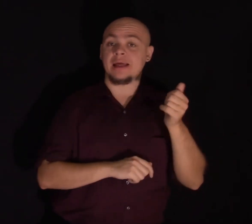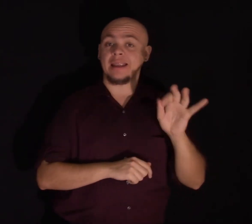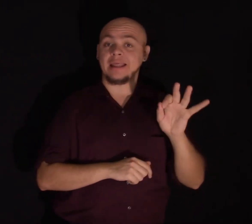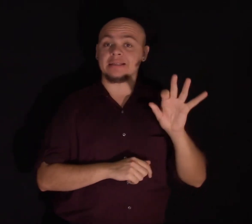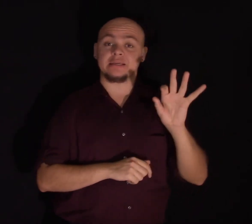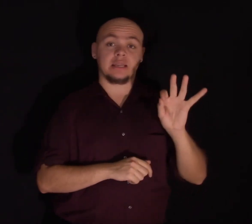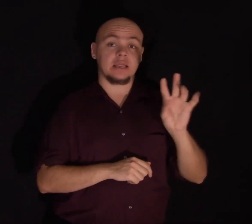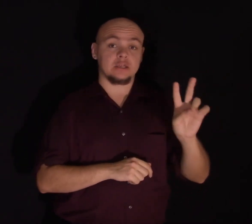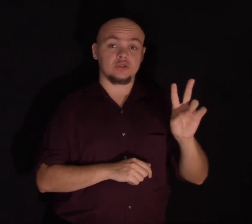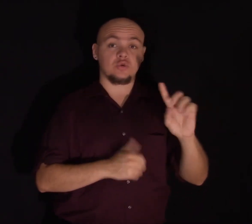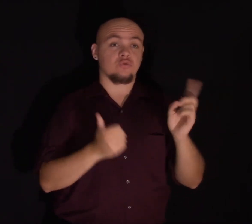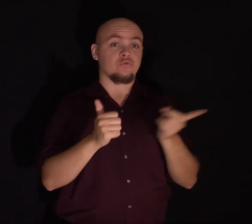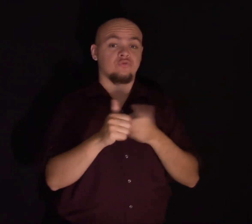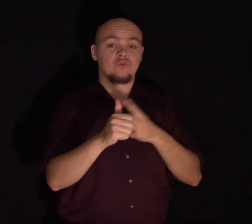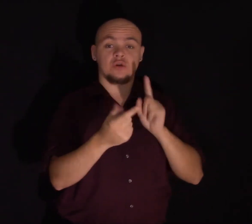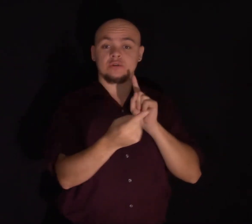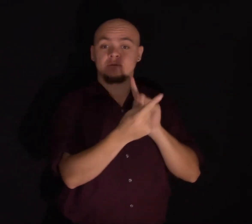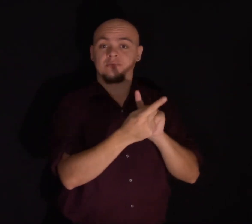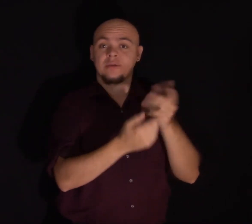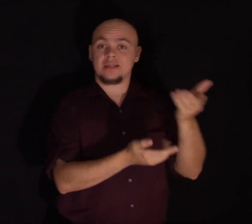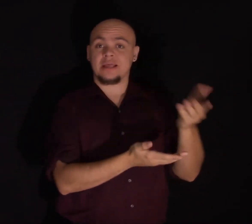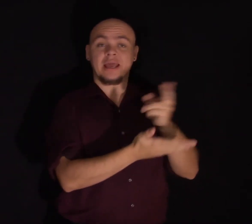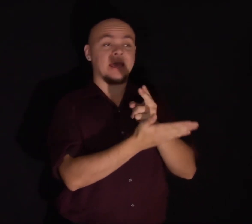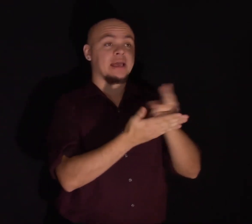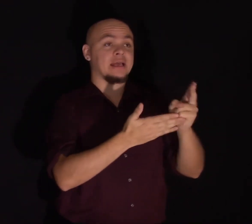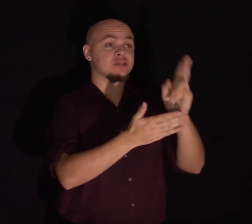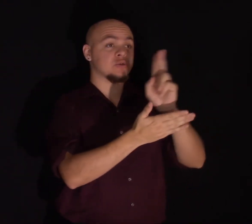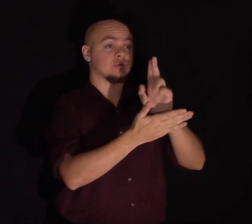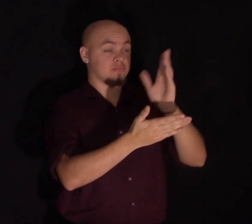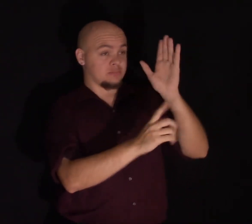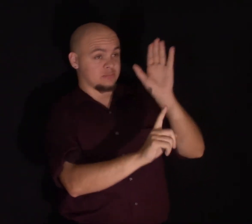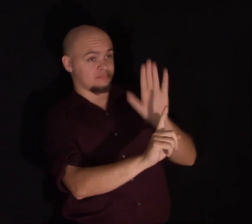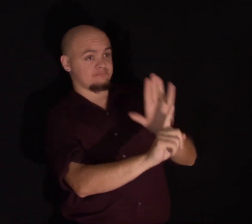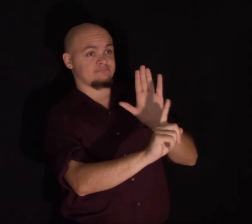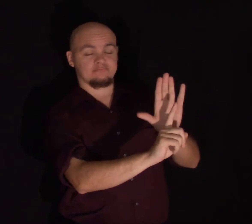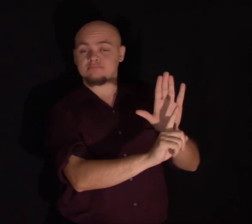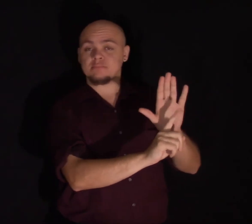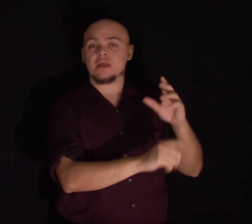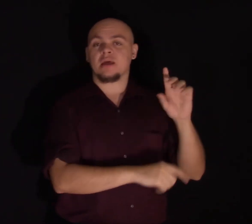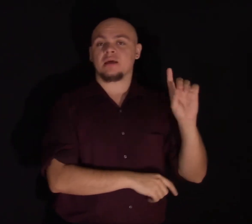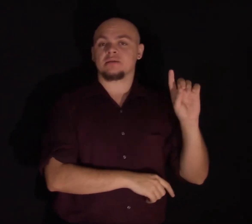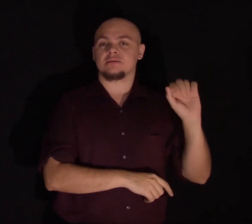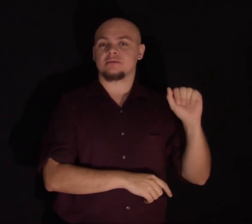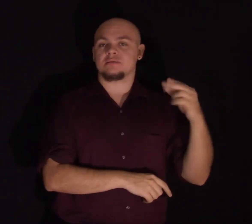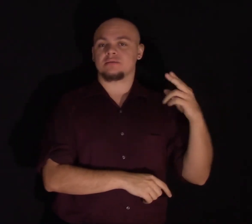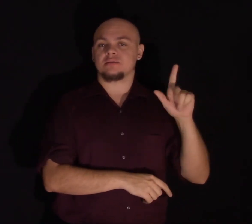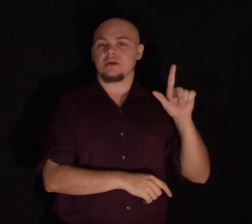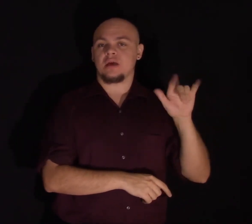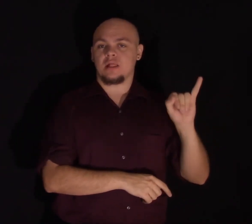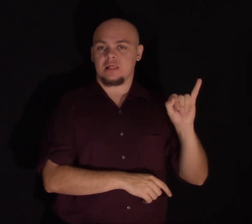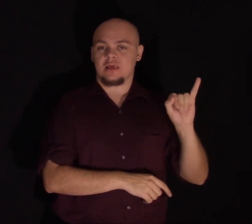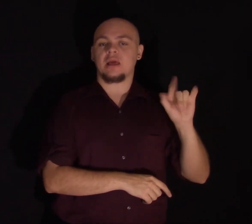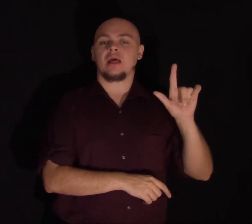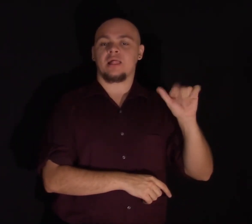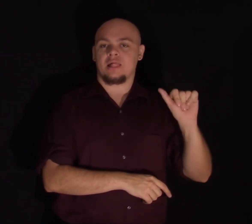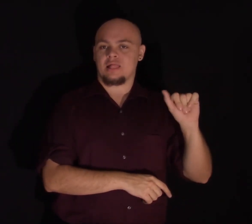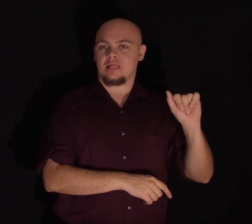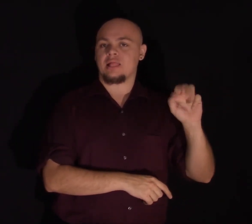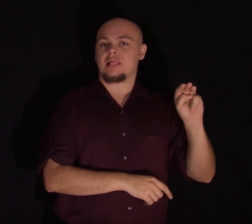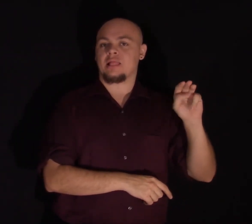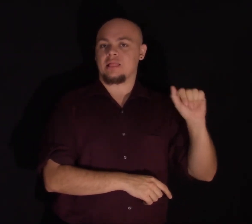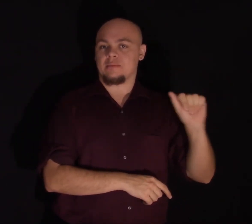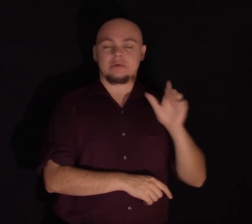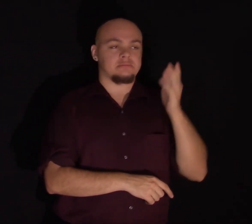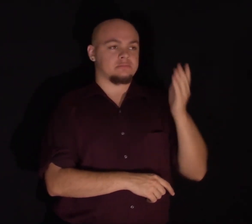I first met His Holiness the Dalai Lama. And this picture of His Holiness was